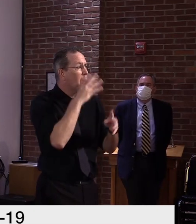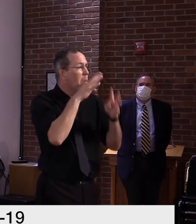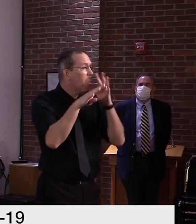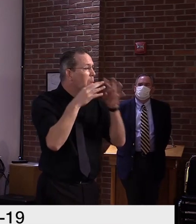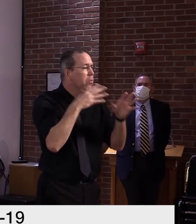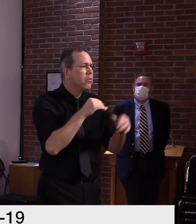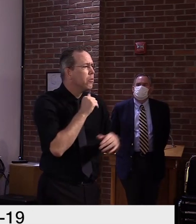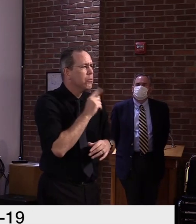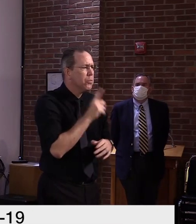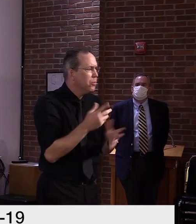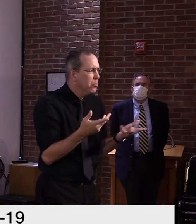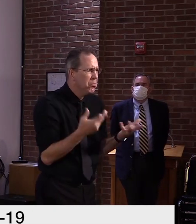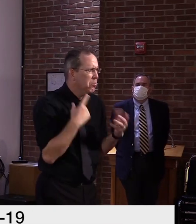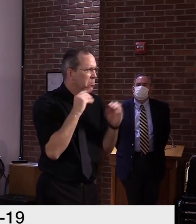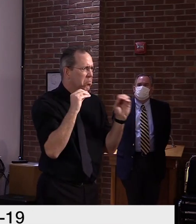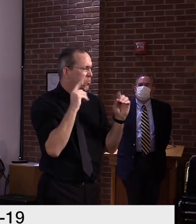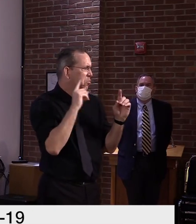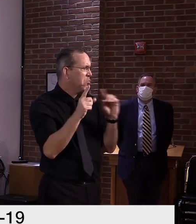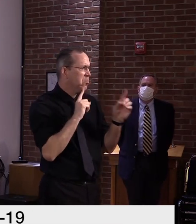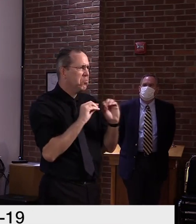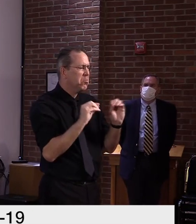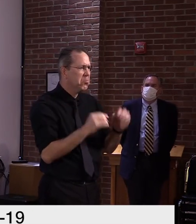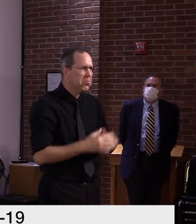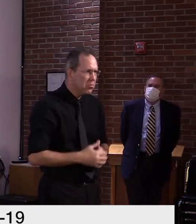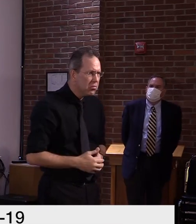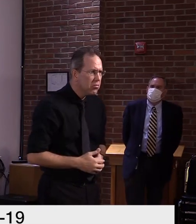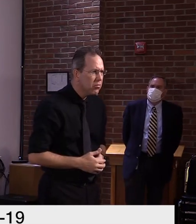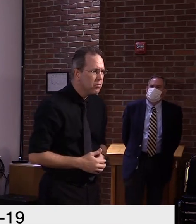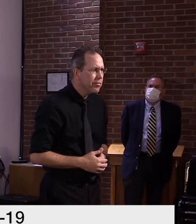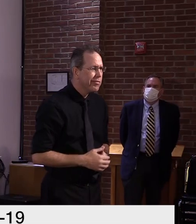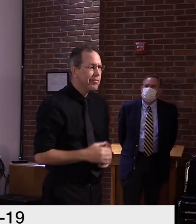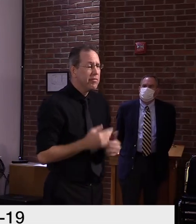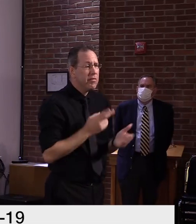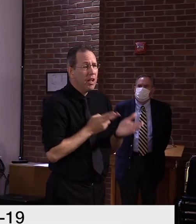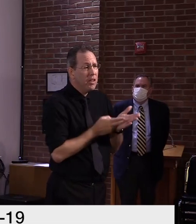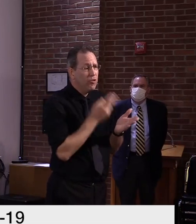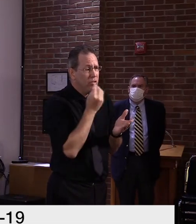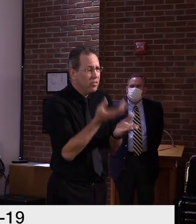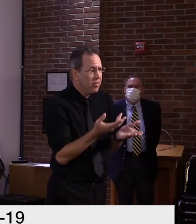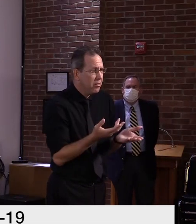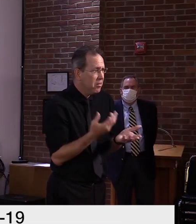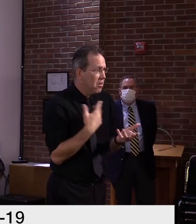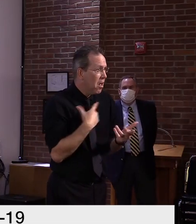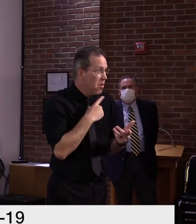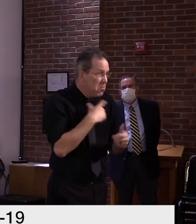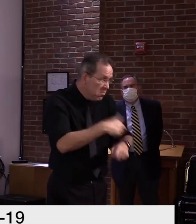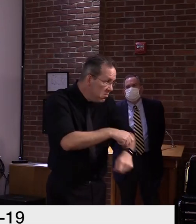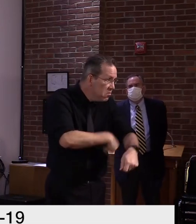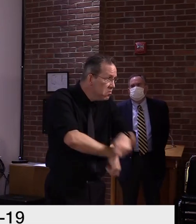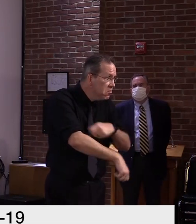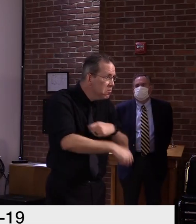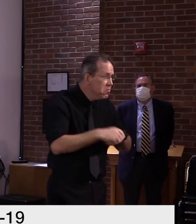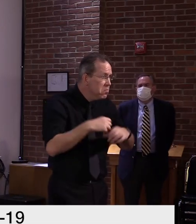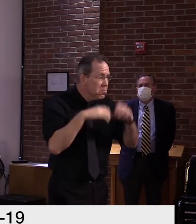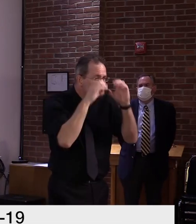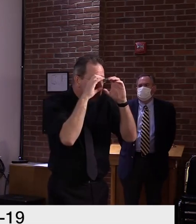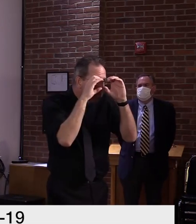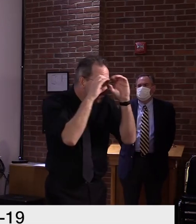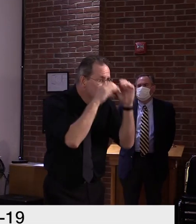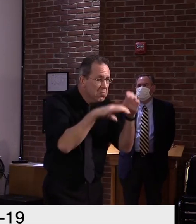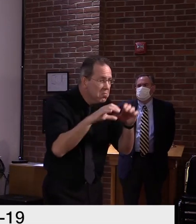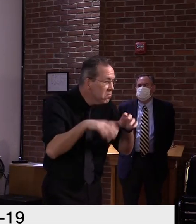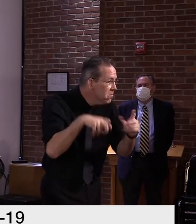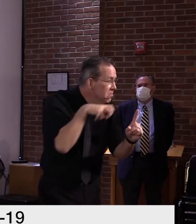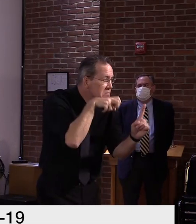quite frankly, you know, we would, we wouldn't be going out looking for these, uh, incidents. These would be something that,